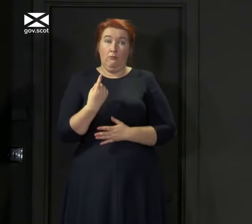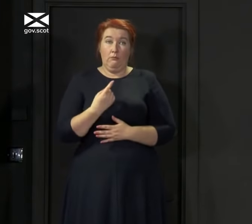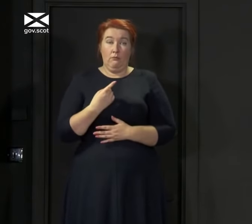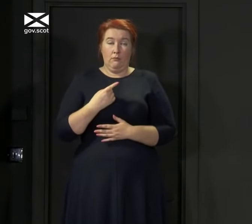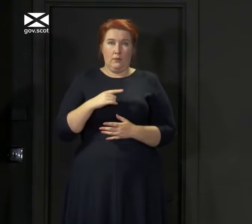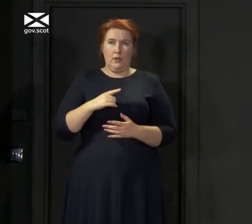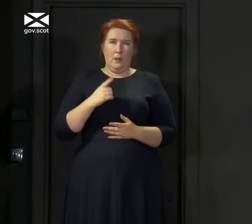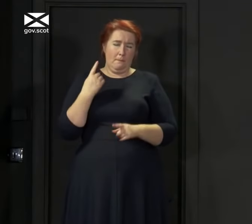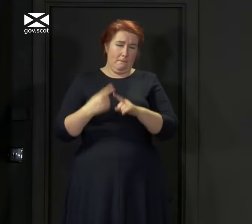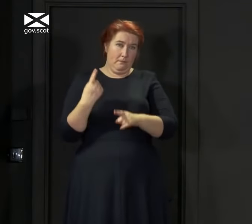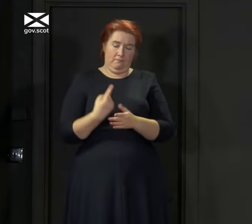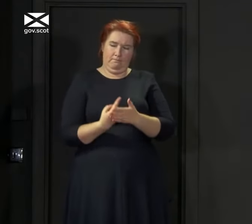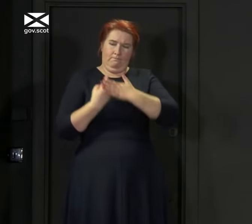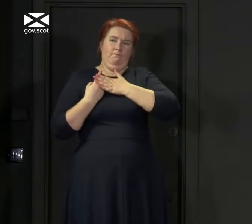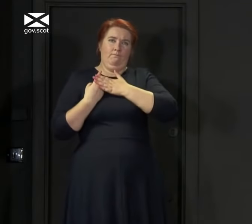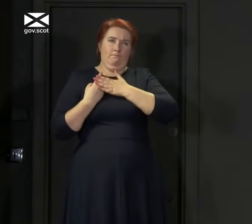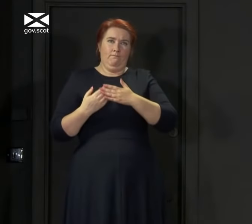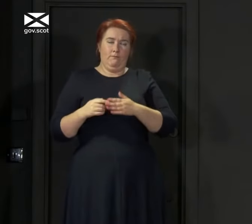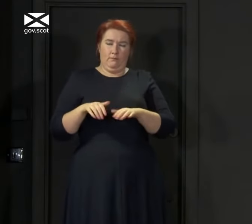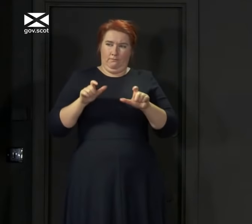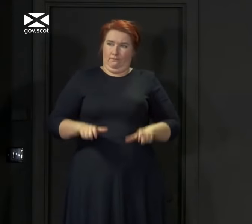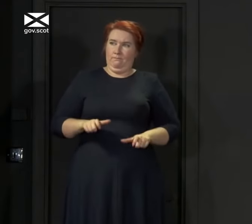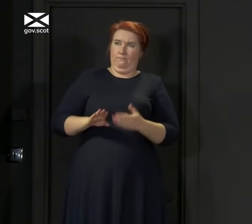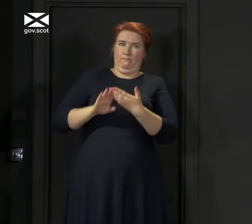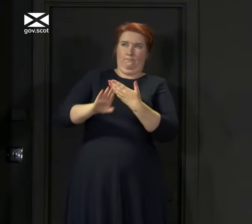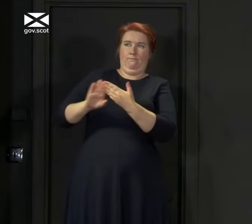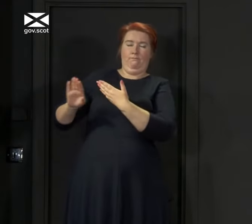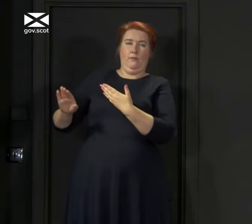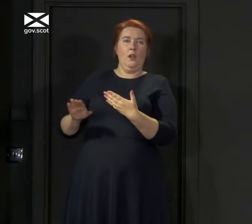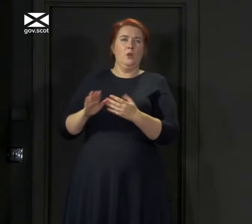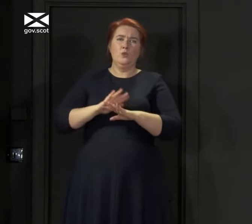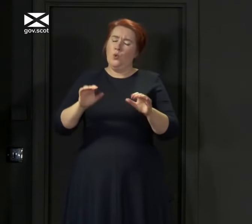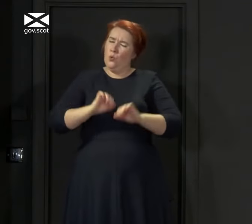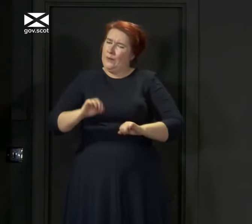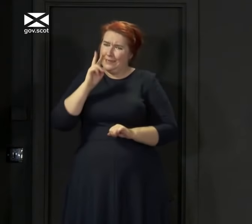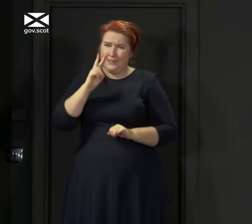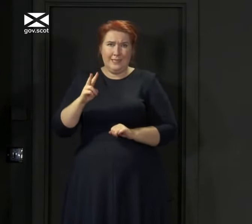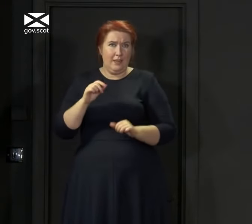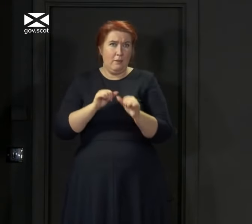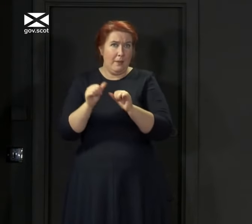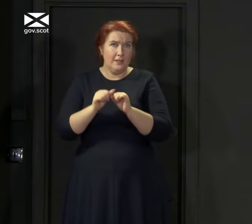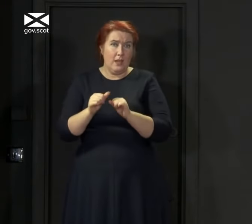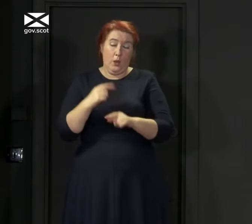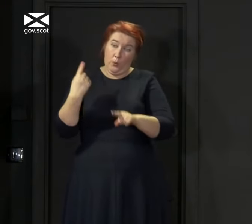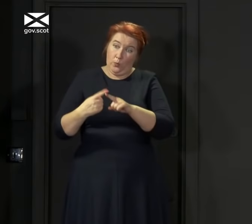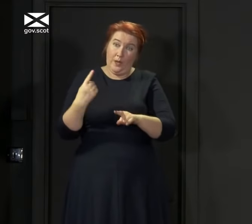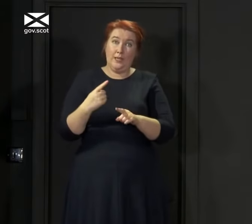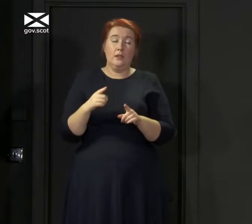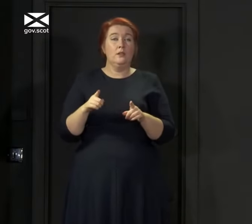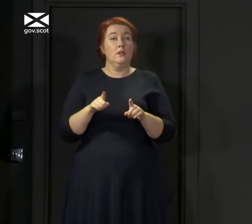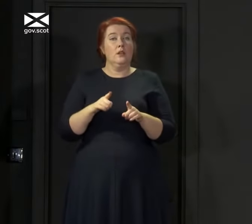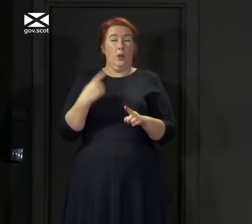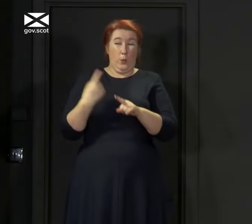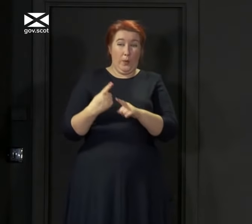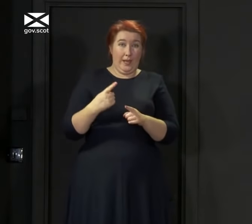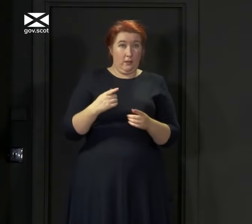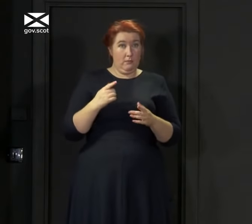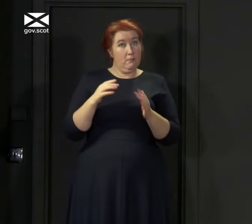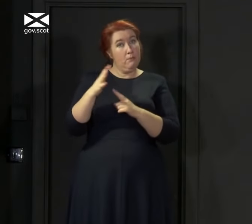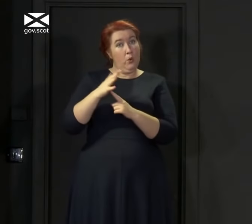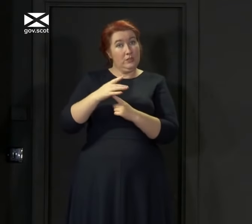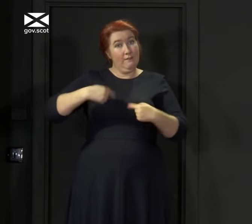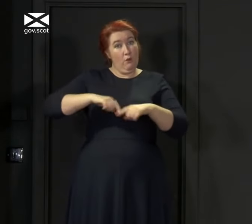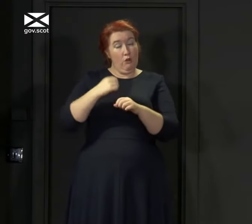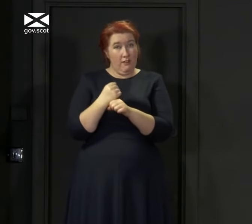immediately self-isolate and book a test. Don't wait to see if the symptoms get better. Act immediately. Speed of action for government is important here, but speed of